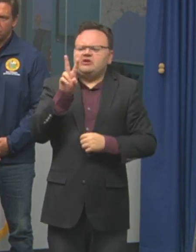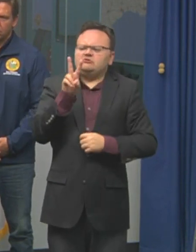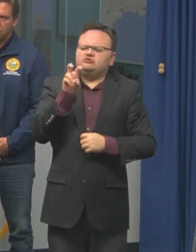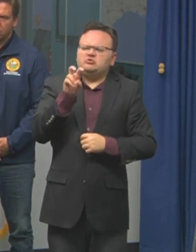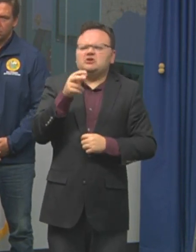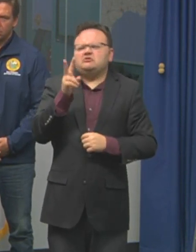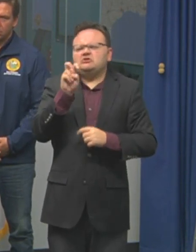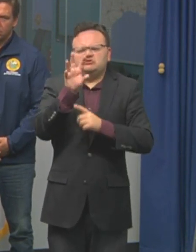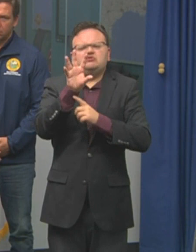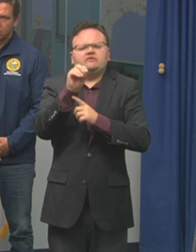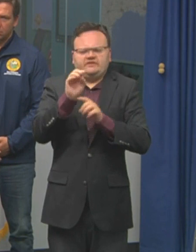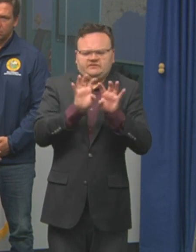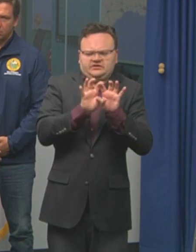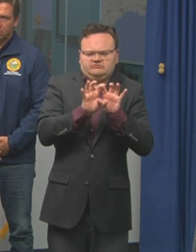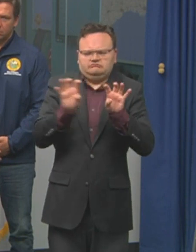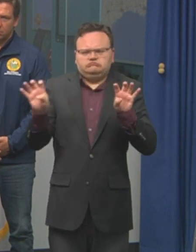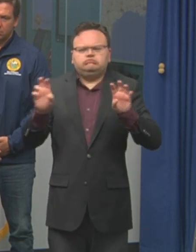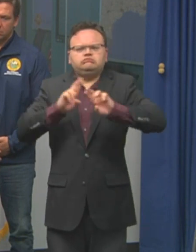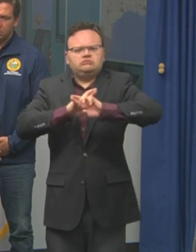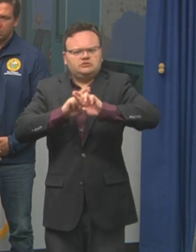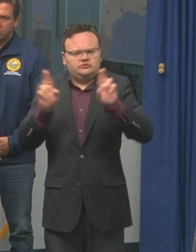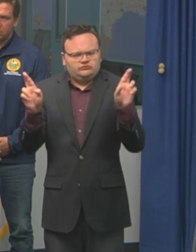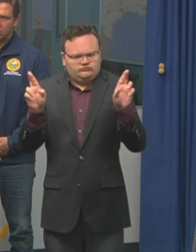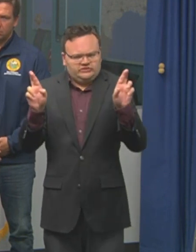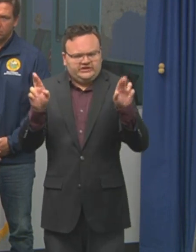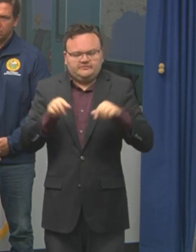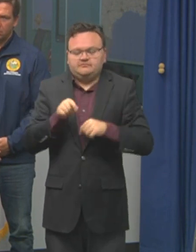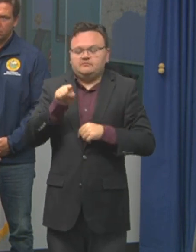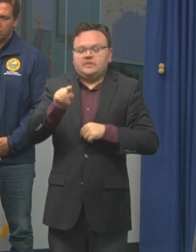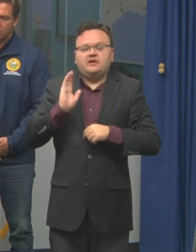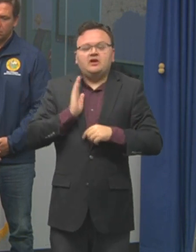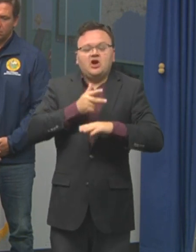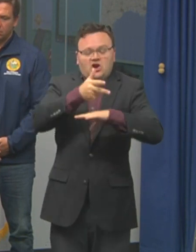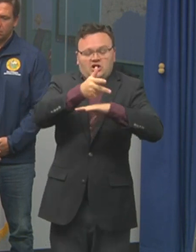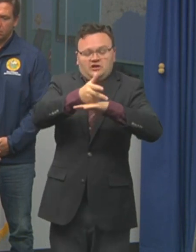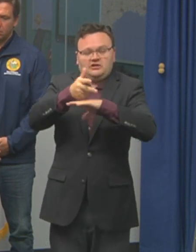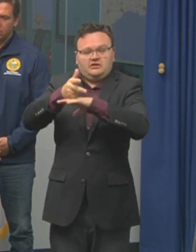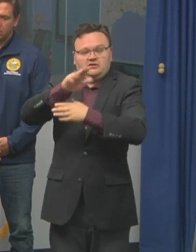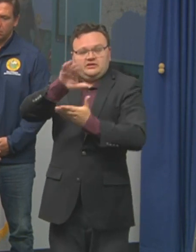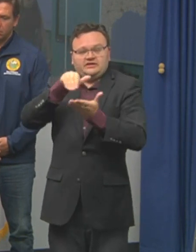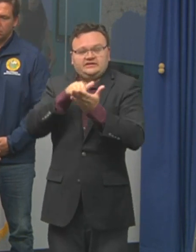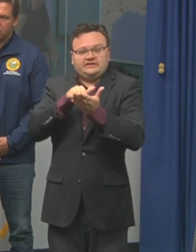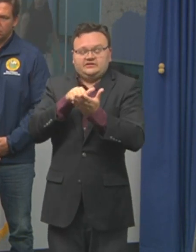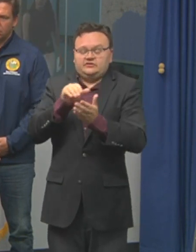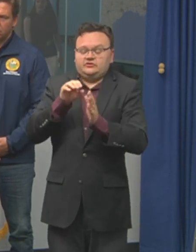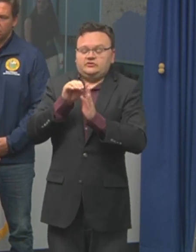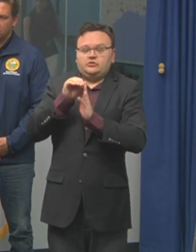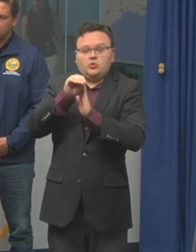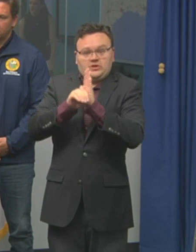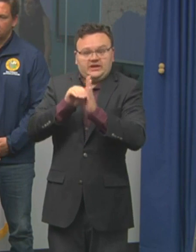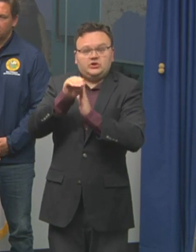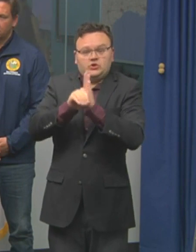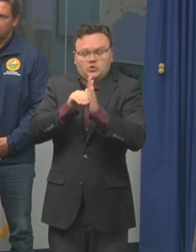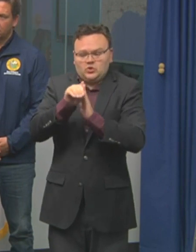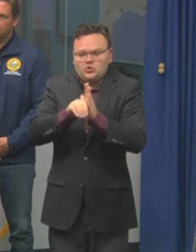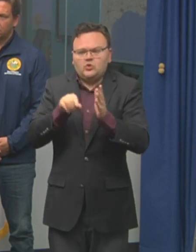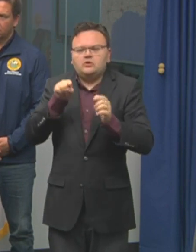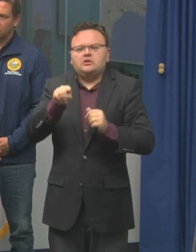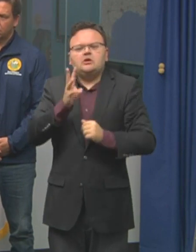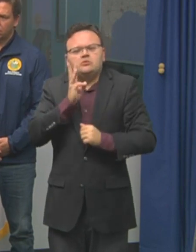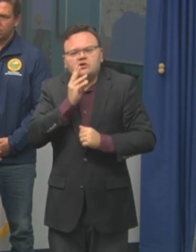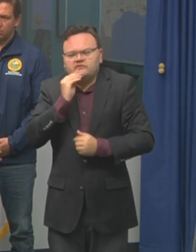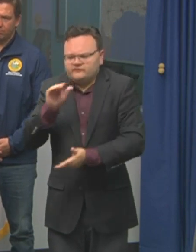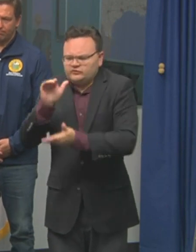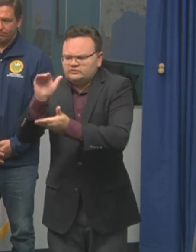we do have them on standby ready to go. The majority of them are at our logistical staging center down in Orlando, helping us push commodities out of that